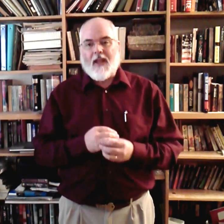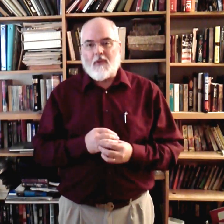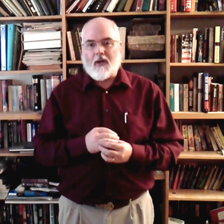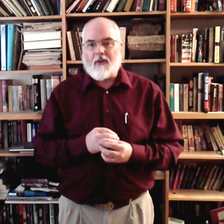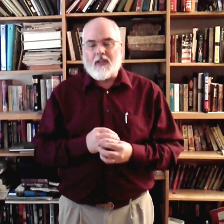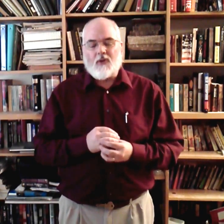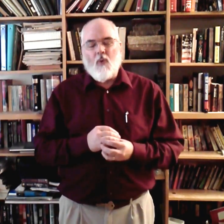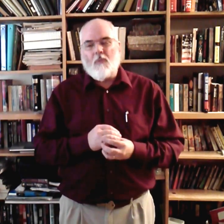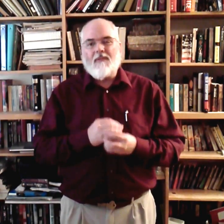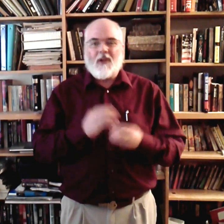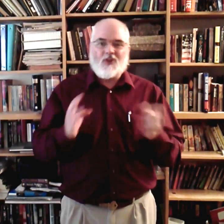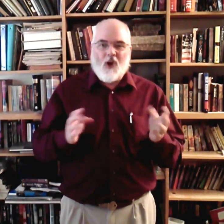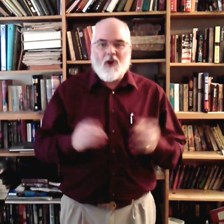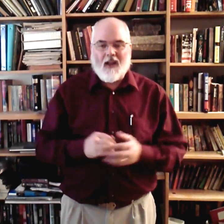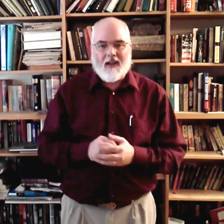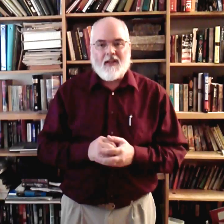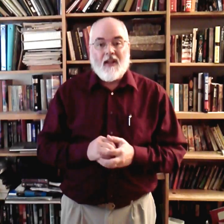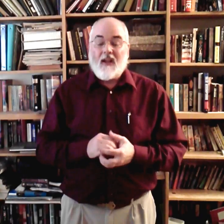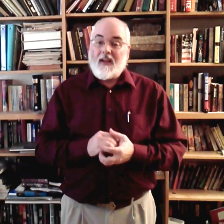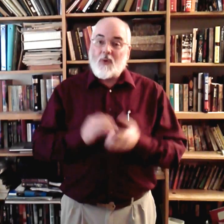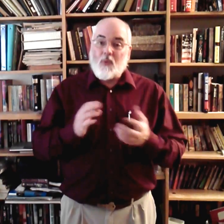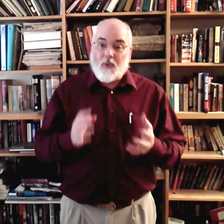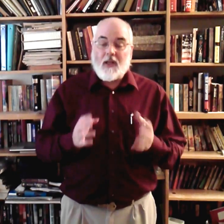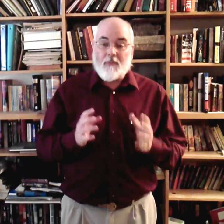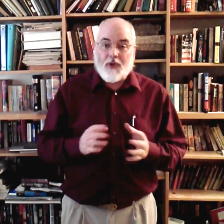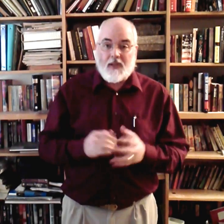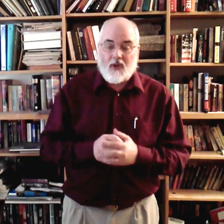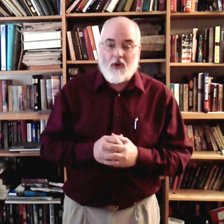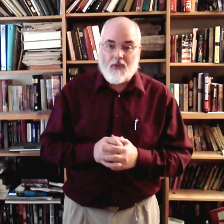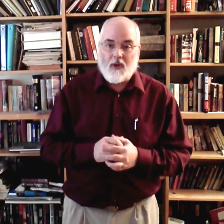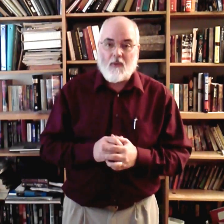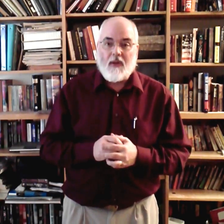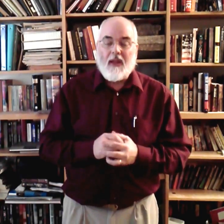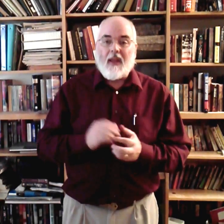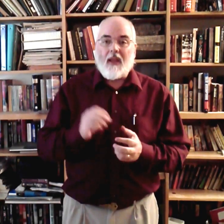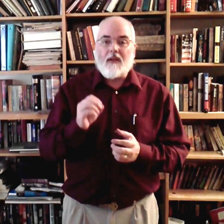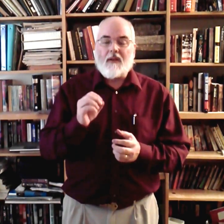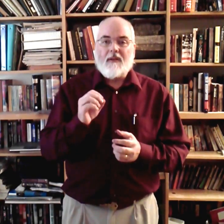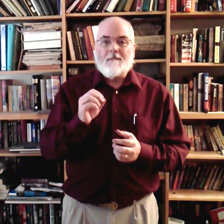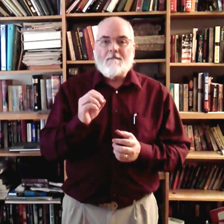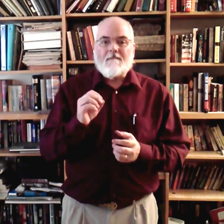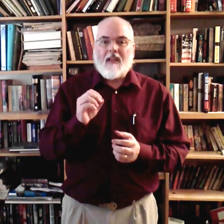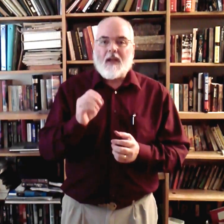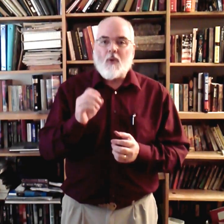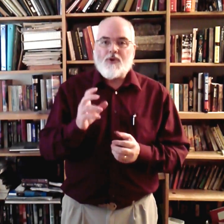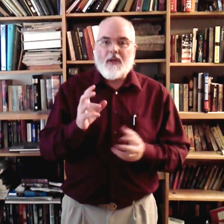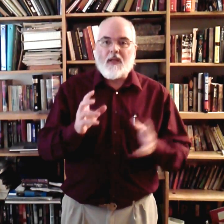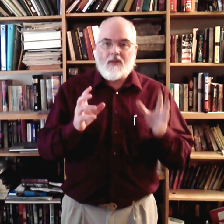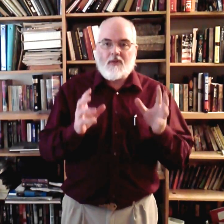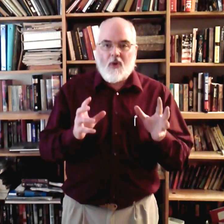vocabulary for this, so it won't be very song-like. It's a really pretty song, though. And, I don't want you to get so